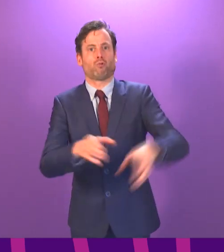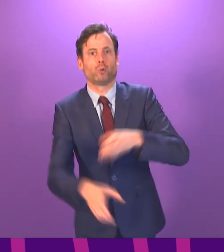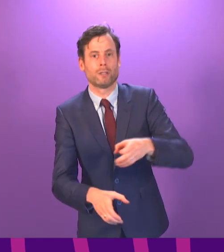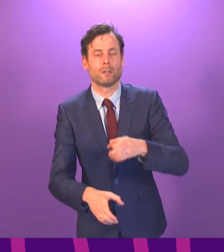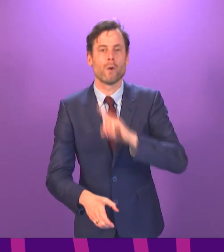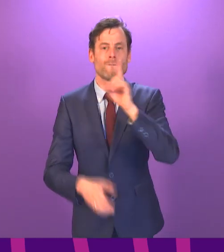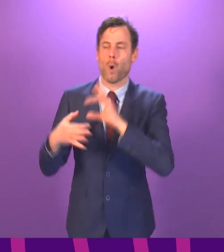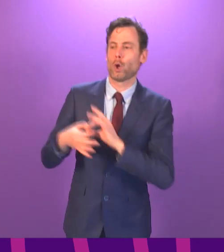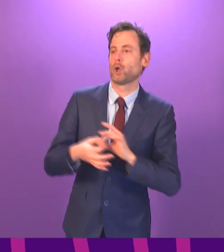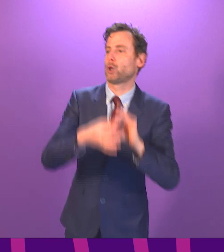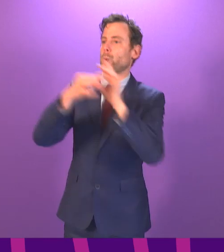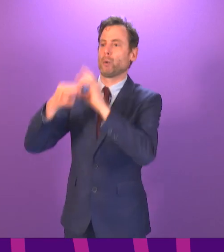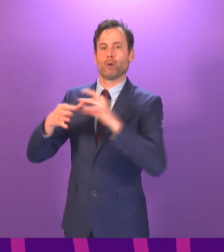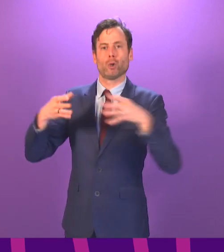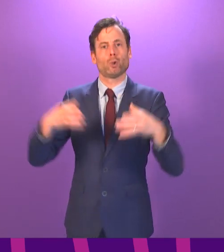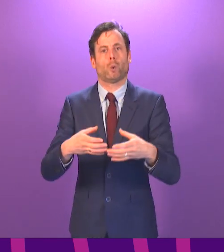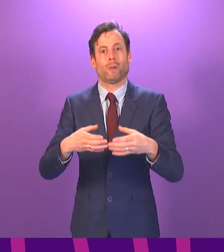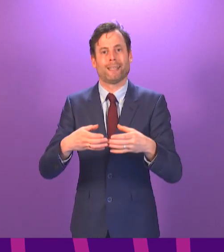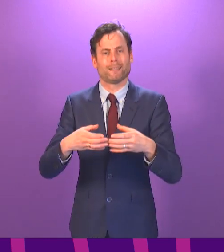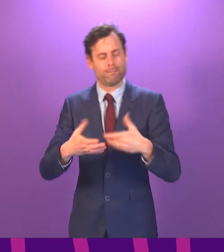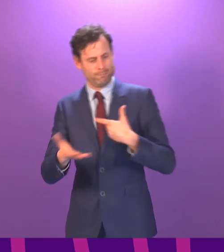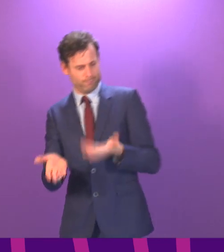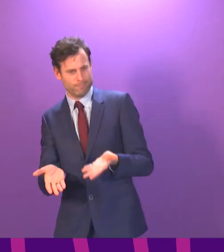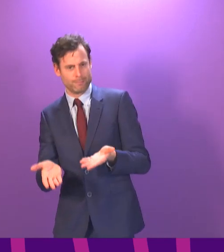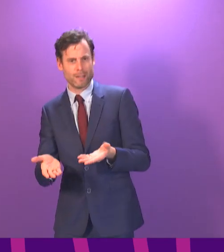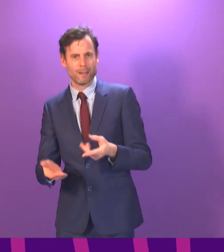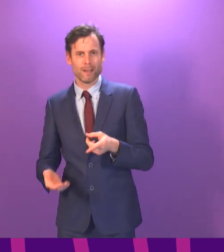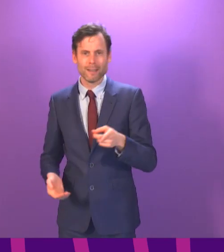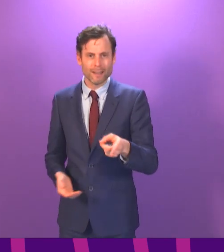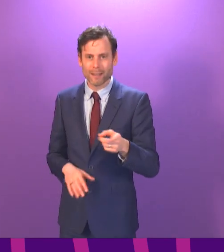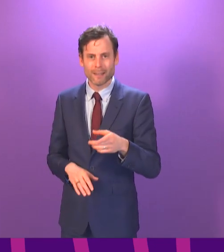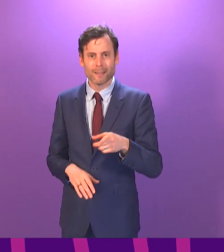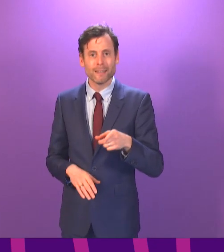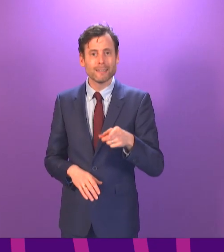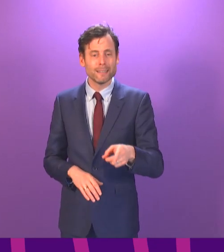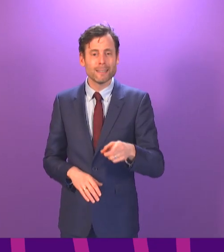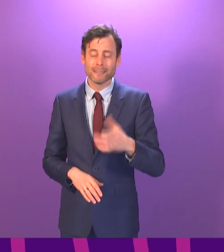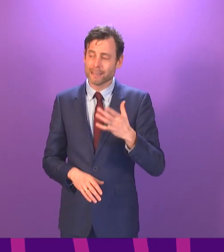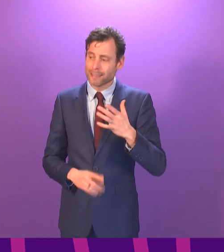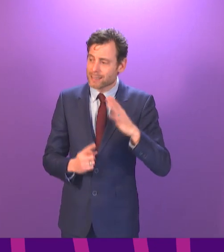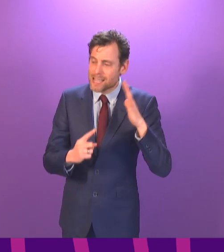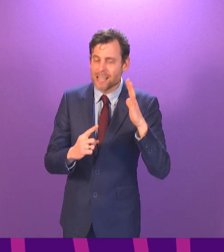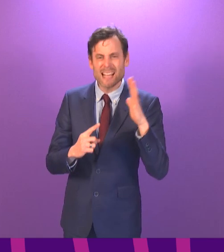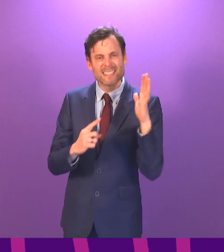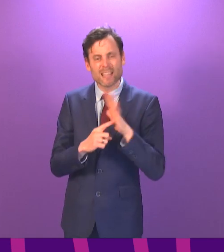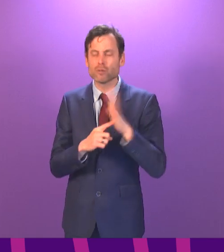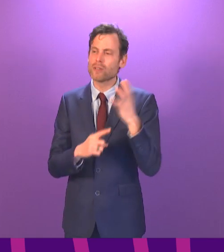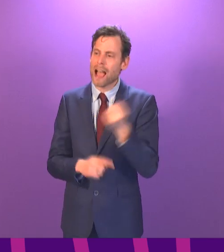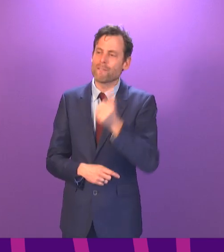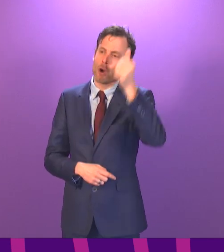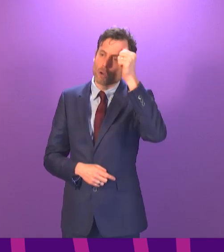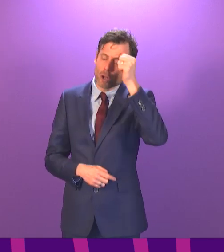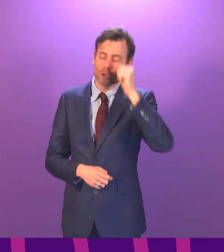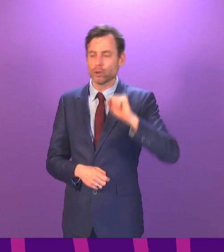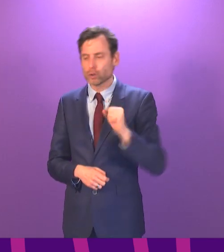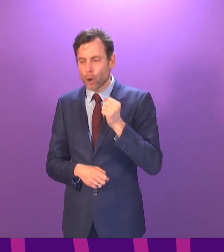-called union unit that I understand they've said that it's not essential to have knowledge of Scotland, Wales or Northern Ireland, so complete